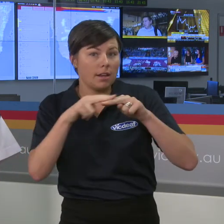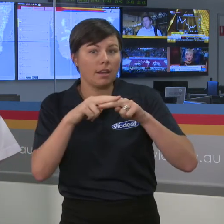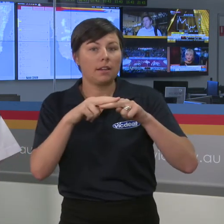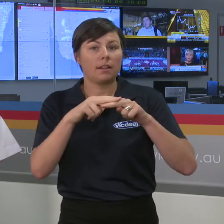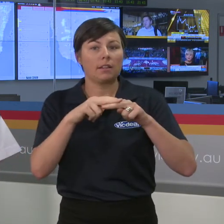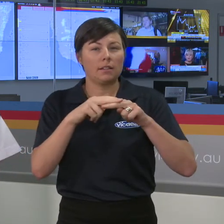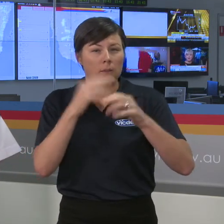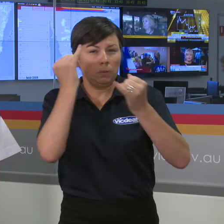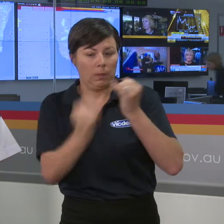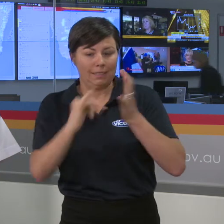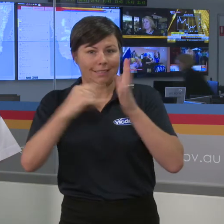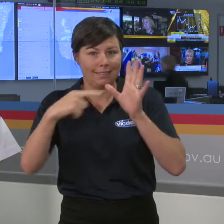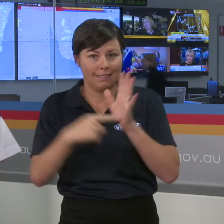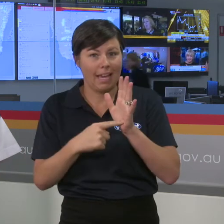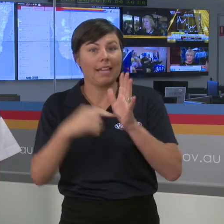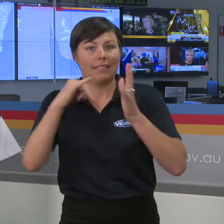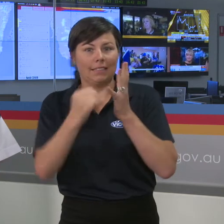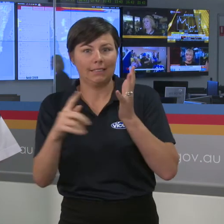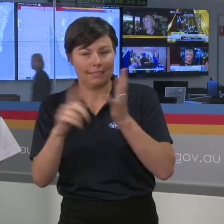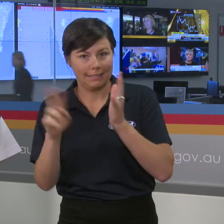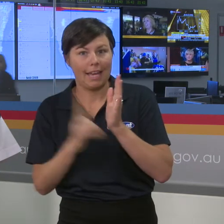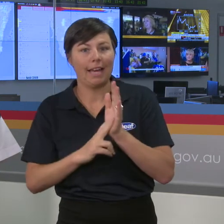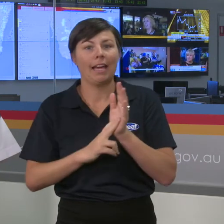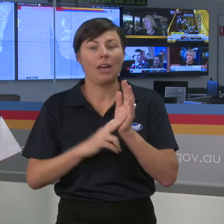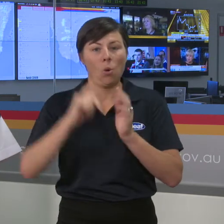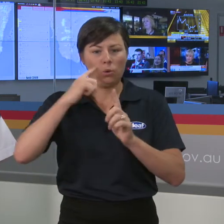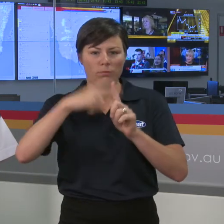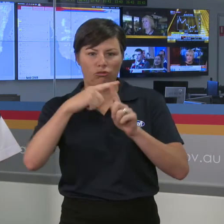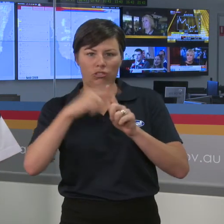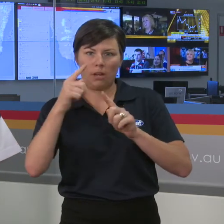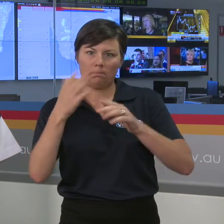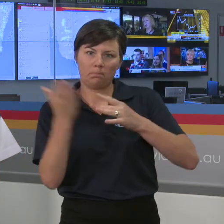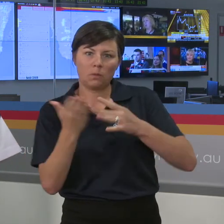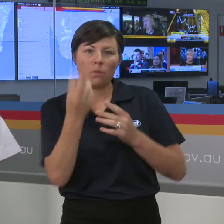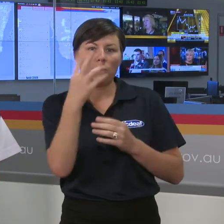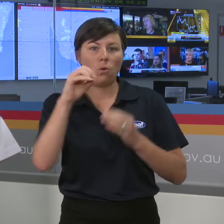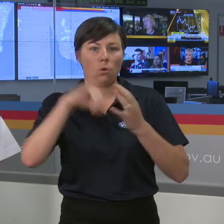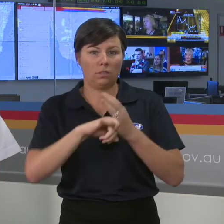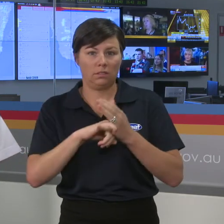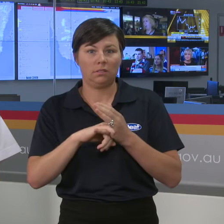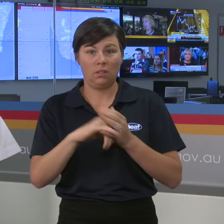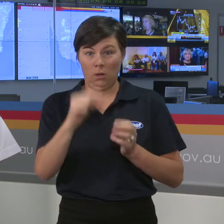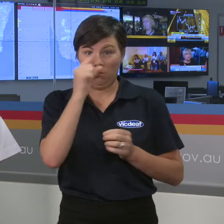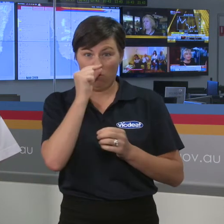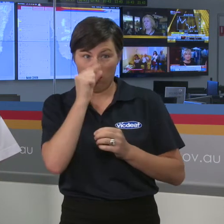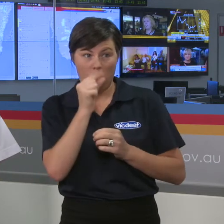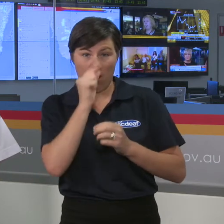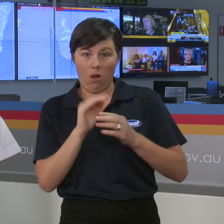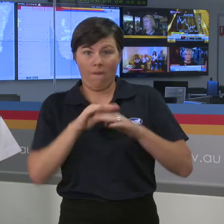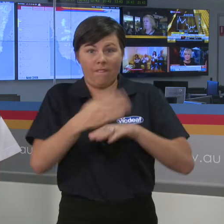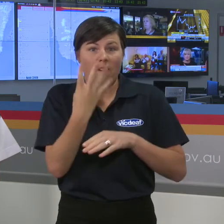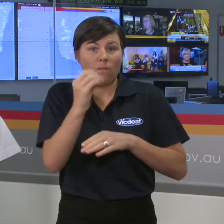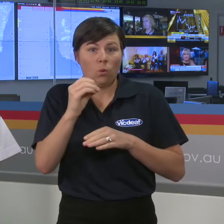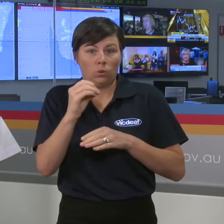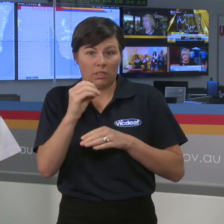but particularly on Saturday and Sunday the temperatures move into the mid 30s in most parts of the state and even potentially into the low 40s in the